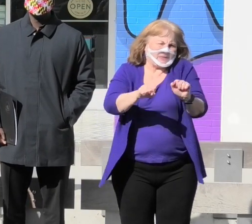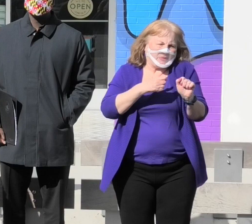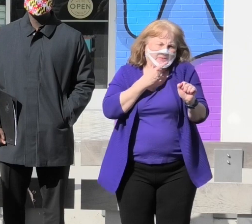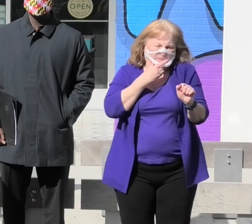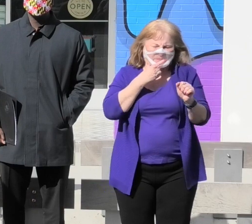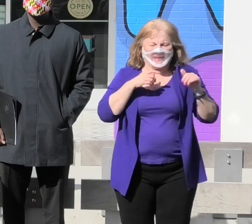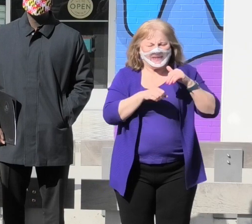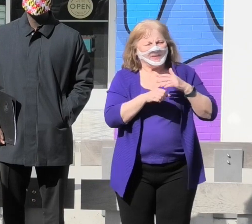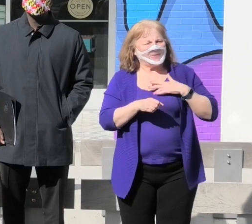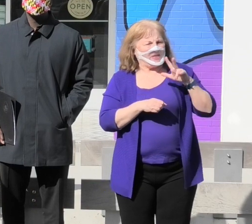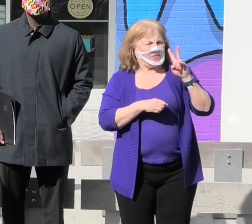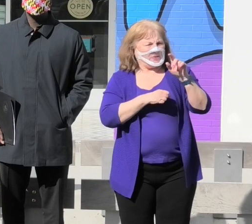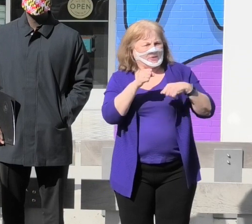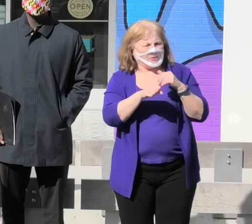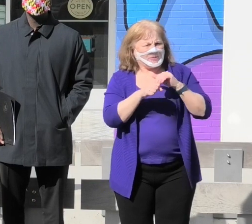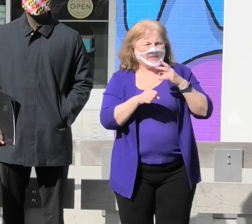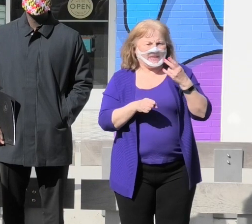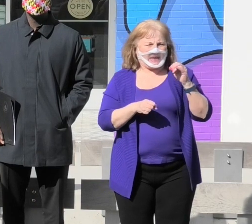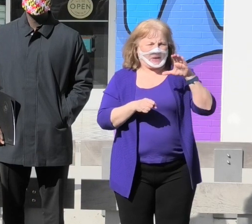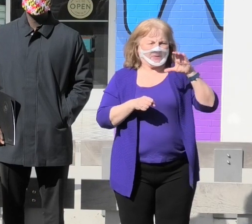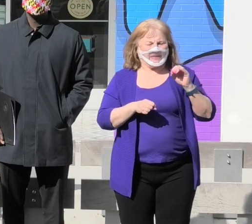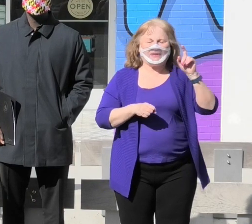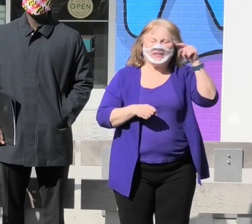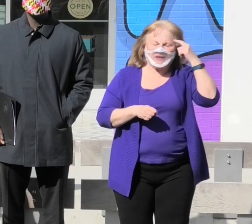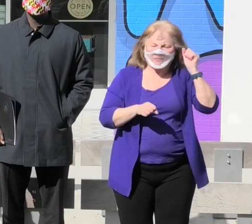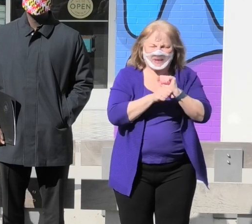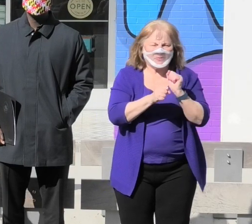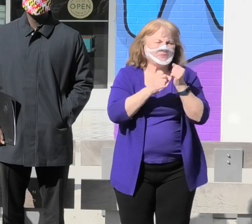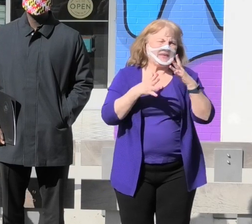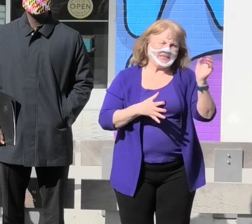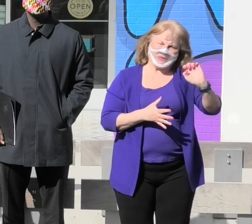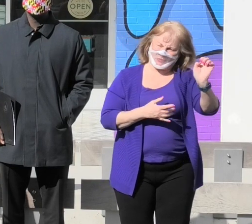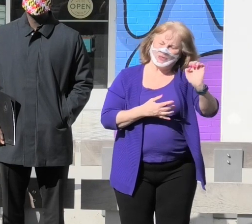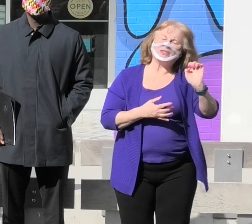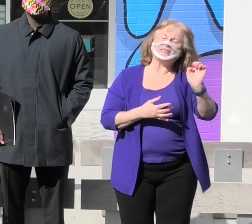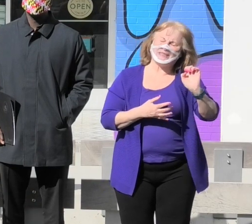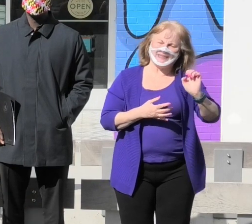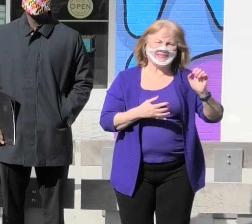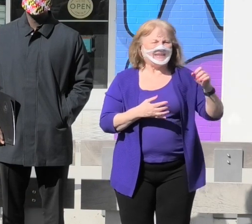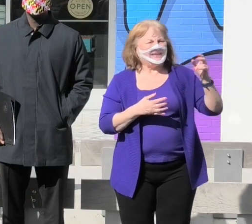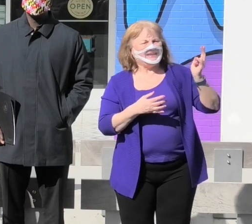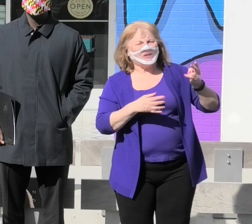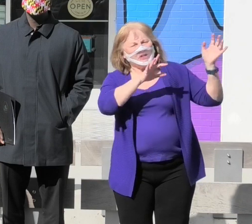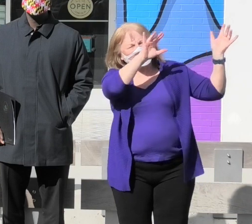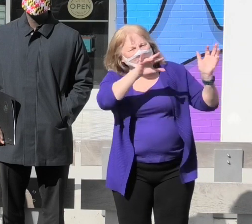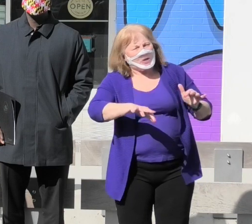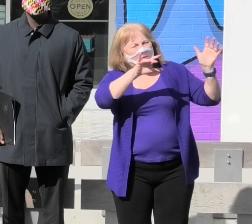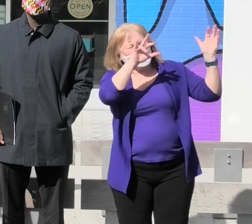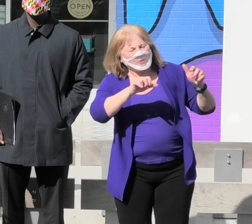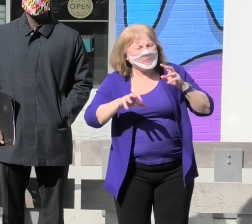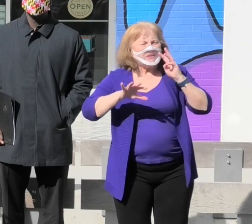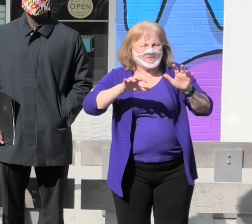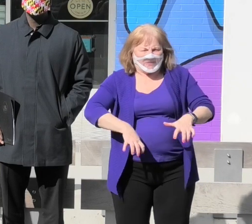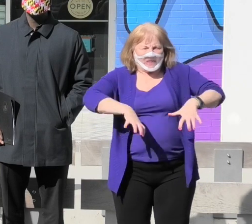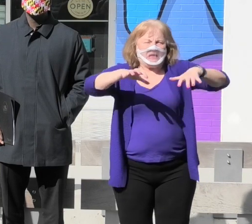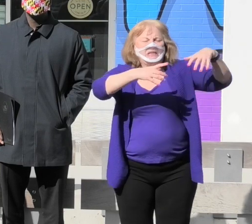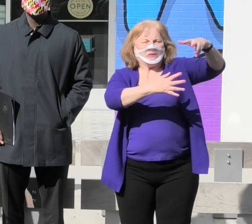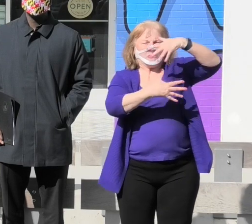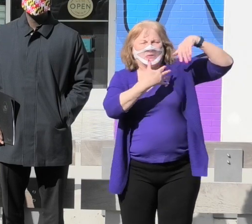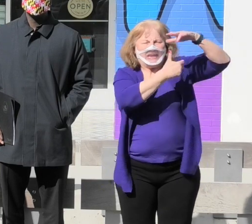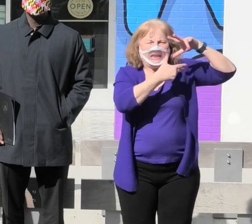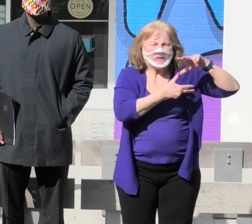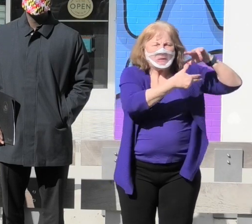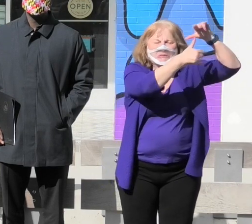In my 32 years in Howard County government, I've worked through many emergencies, historic snowstorms and floods, tornadoes in our derecho,